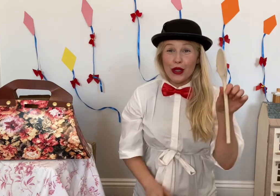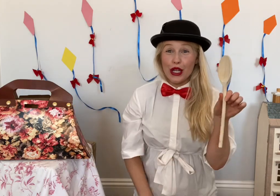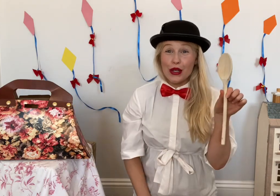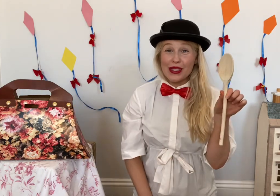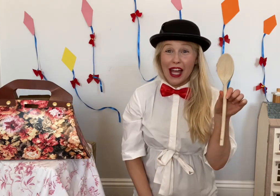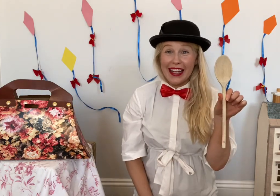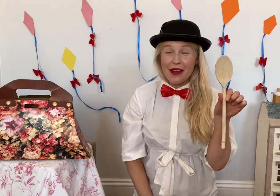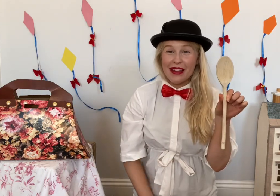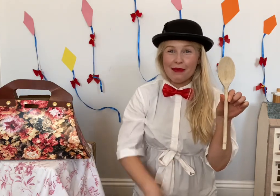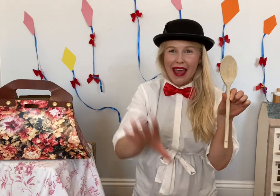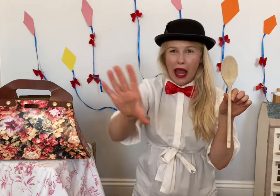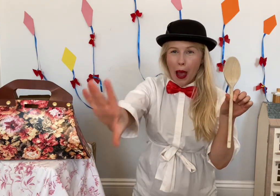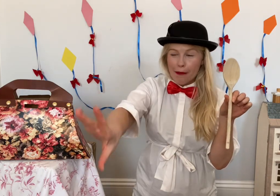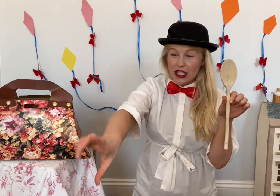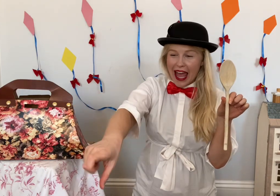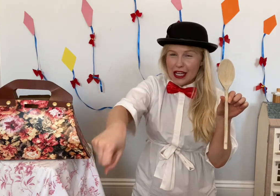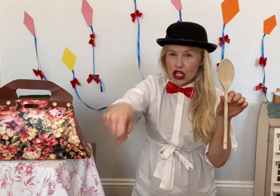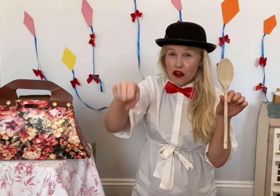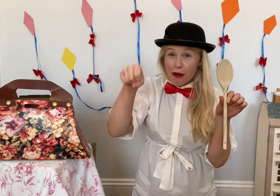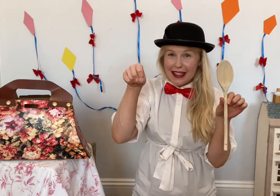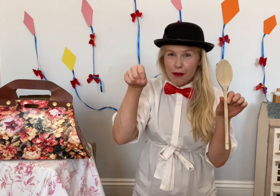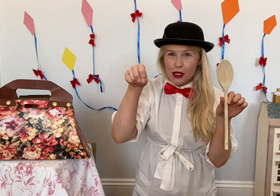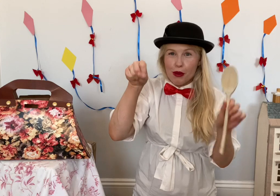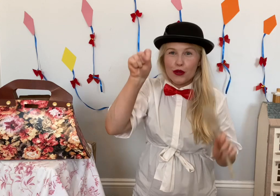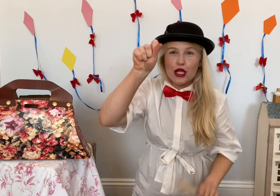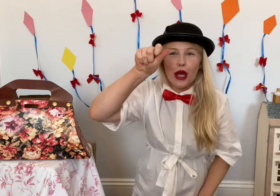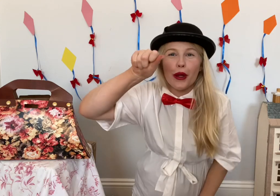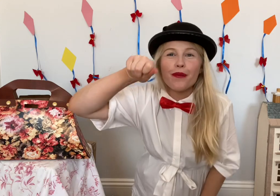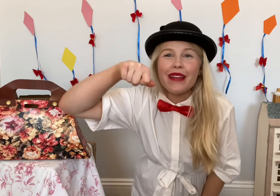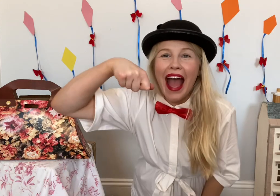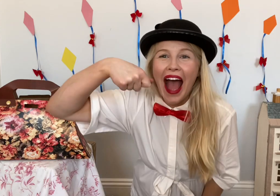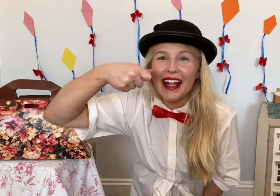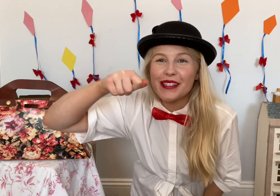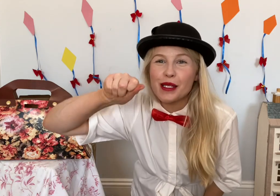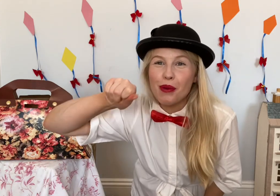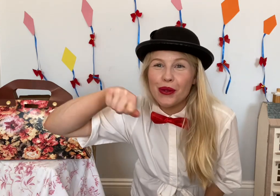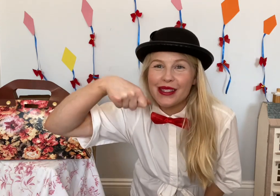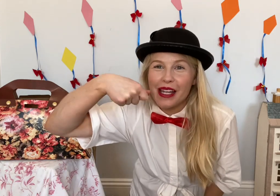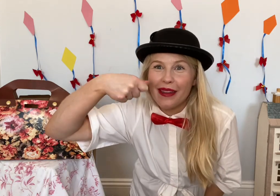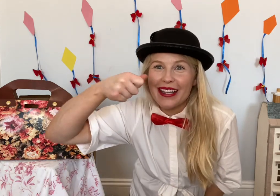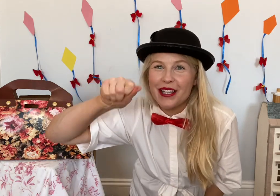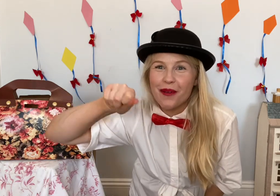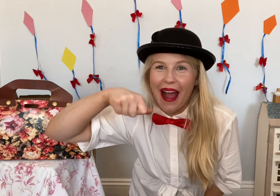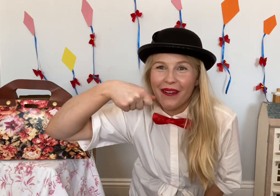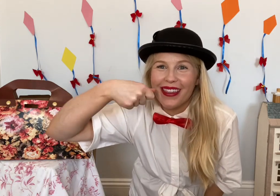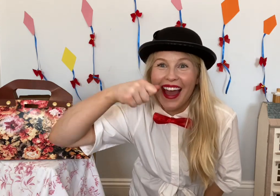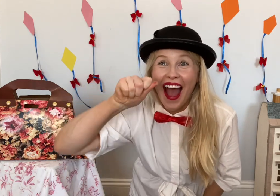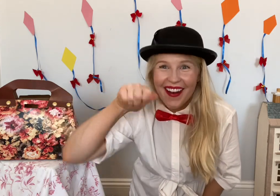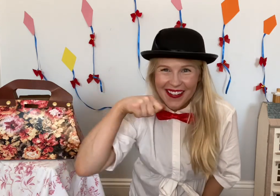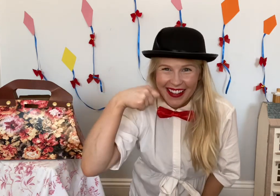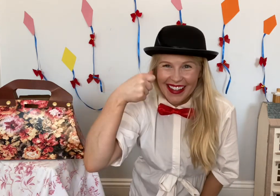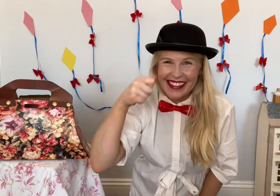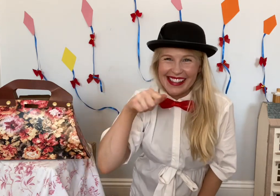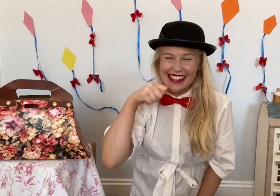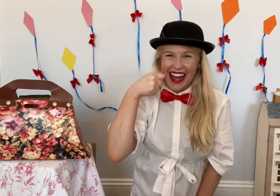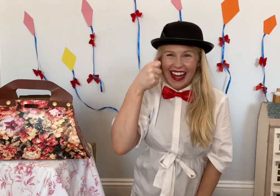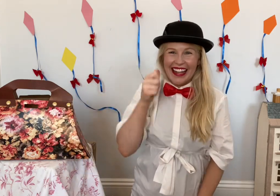Can you sign it with me? Pretend you've picked up a spoon too and spoon something into your mouth. Good signing.